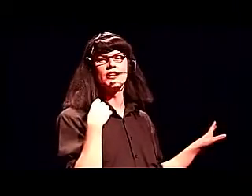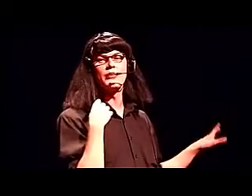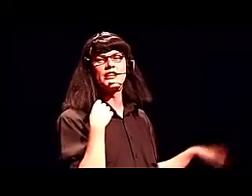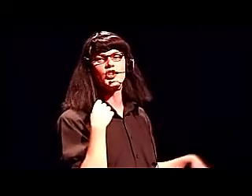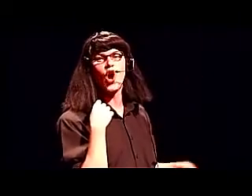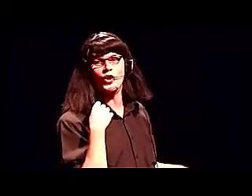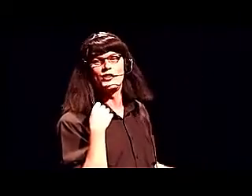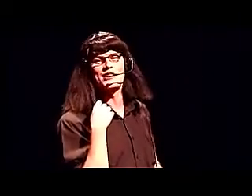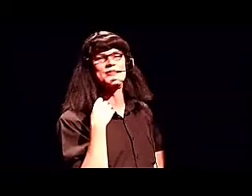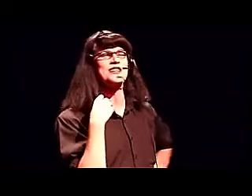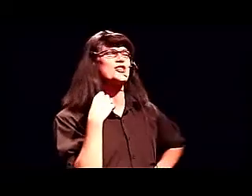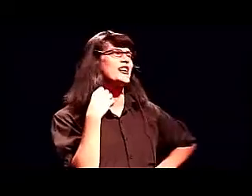Mindy or Meninja Cockle or something.